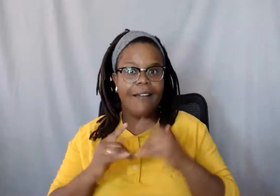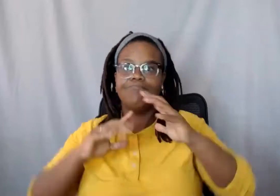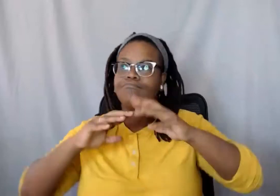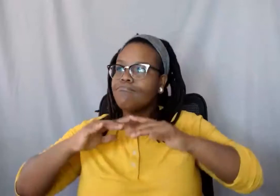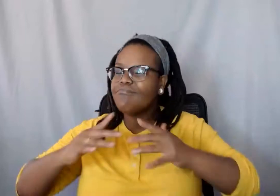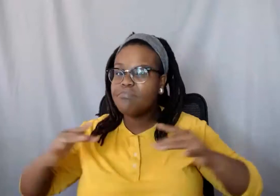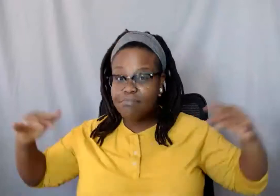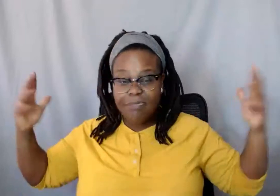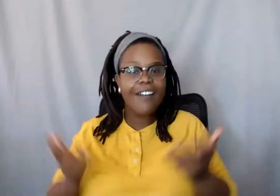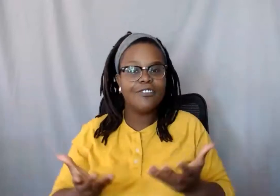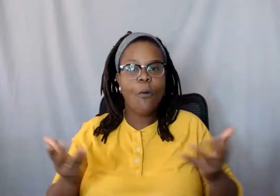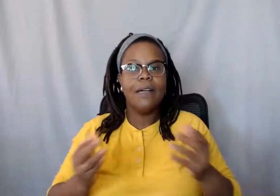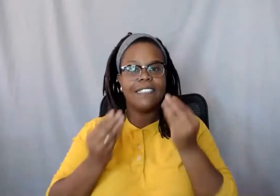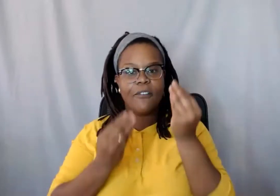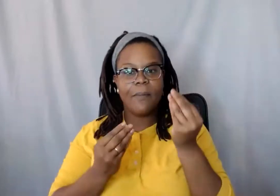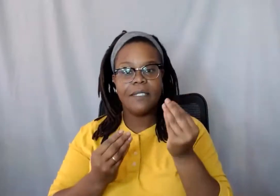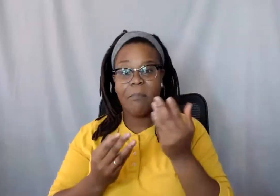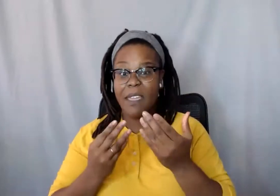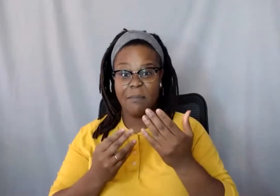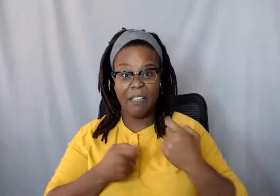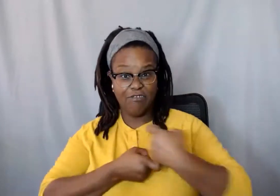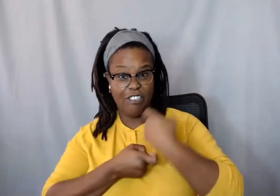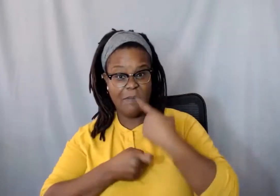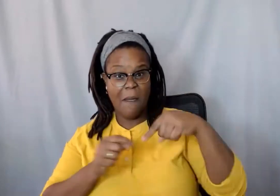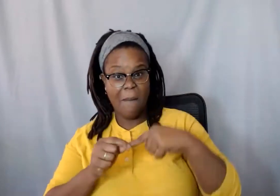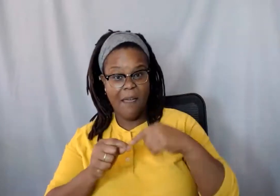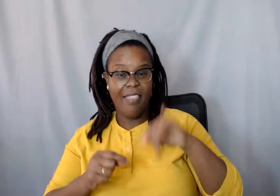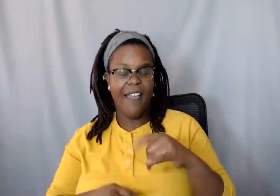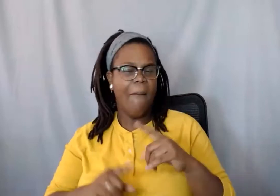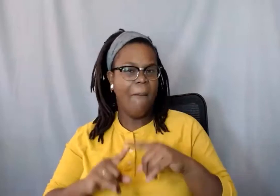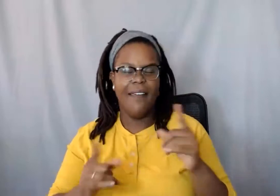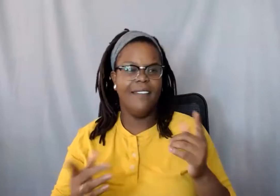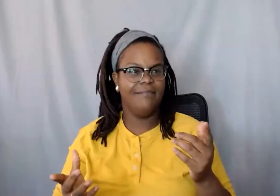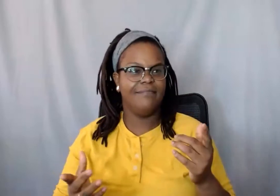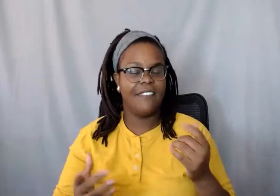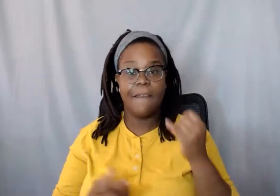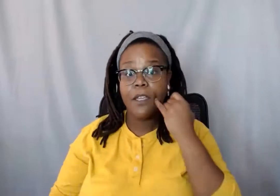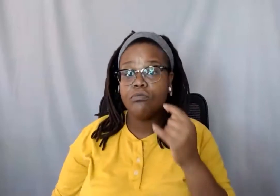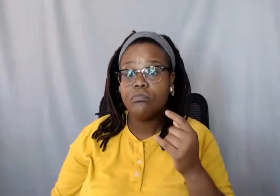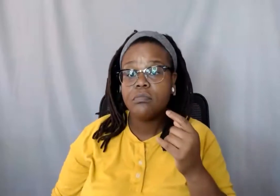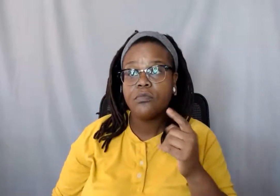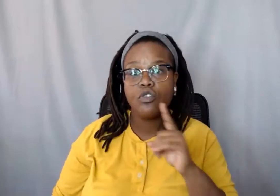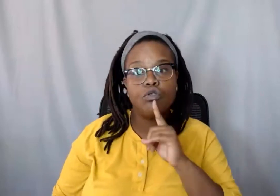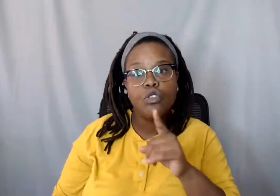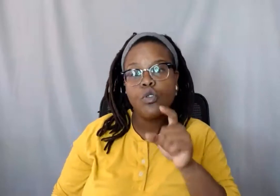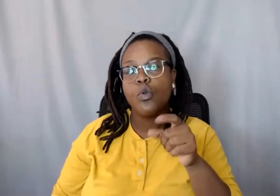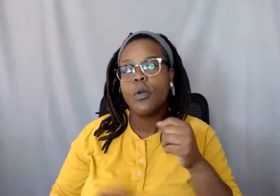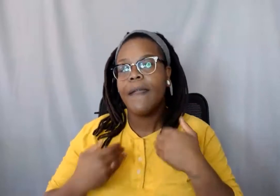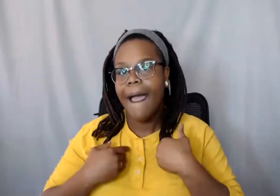might make fun of Wikipedia, Wikipedia is very, very kept on. It makes sure that its points are valid. So if you really want to learn about